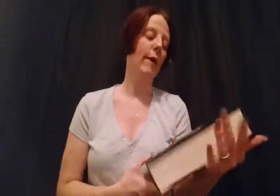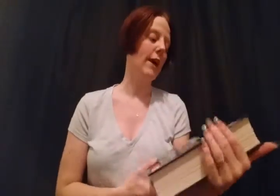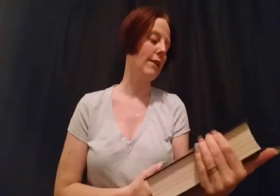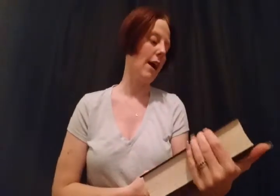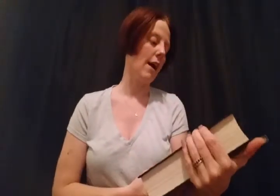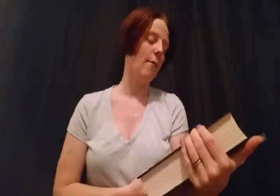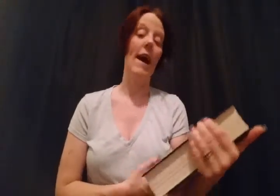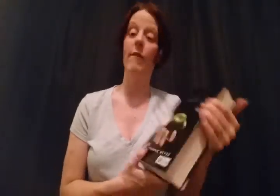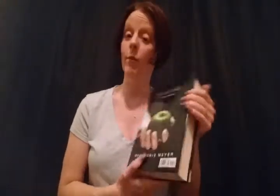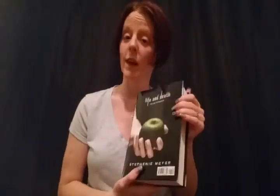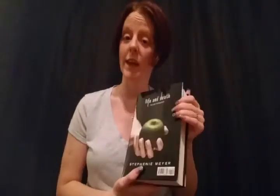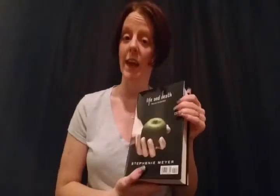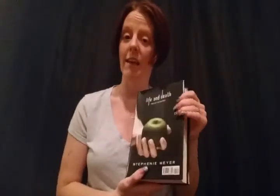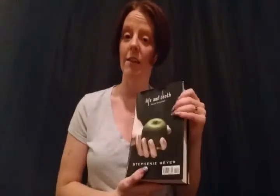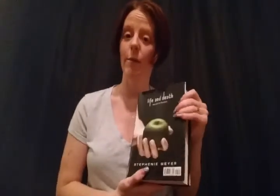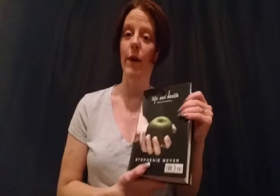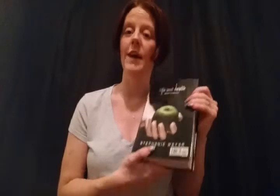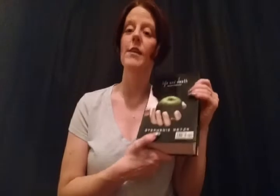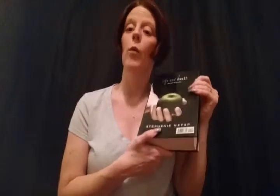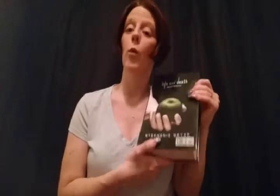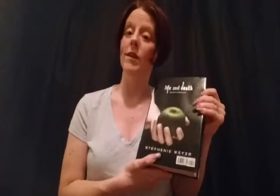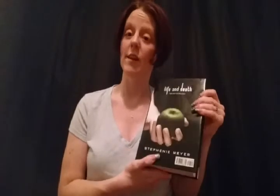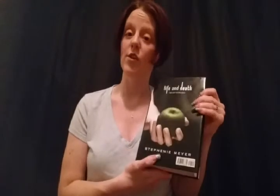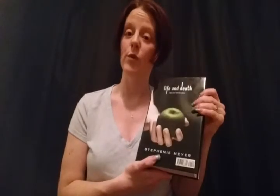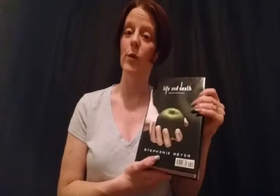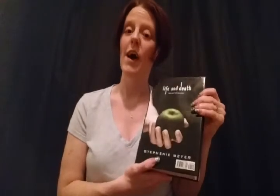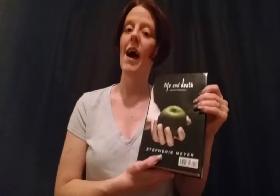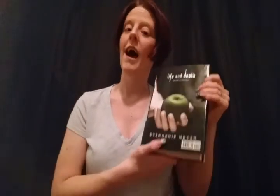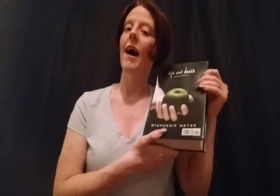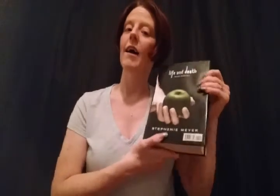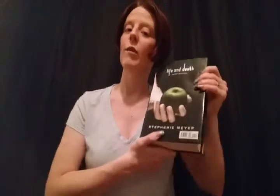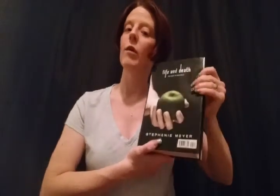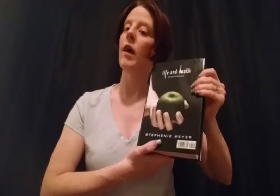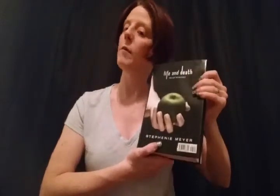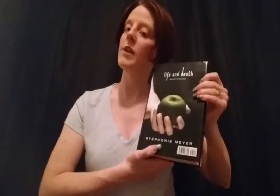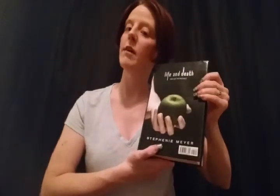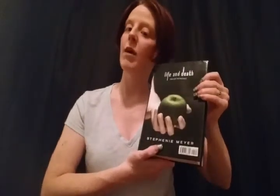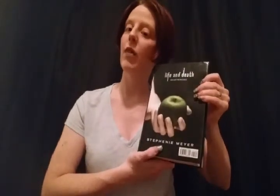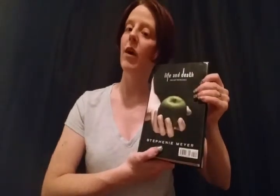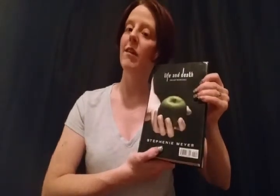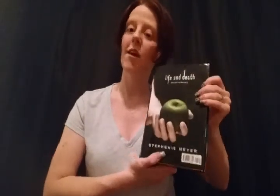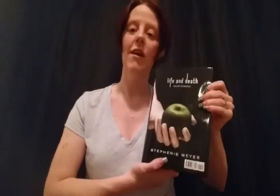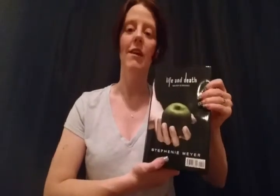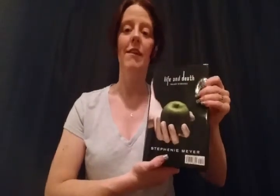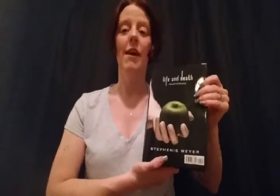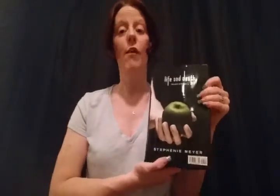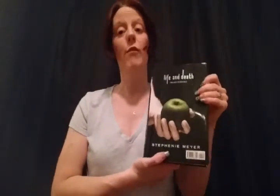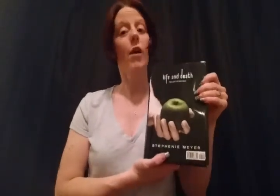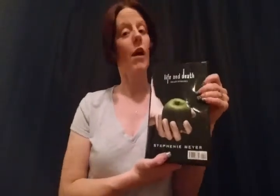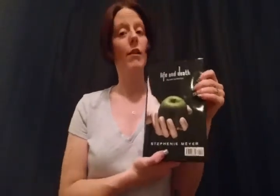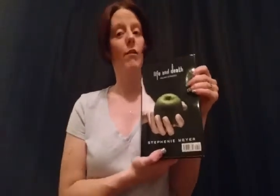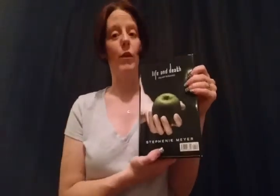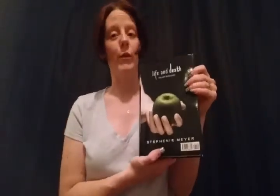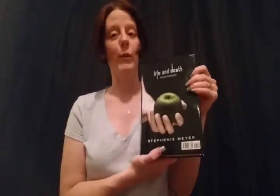respect. Um, haven't read it yet, but once I do, I will update my thoughts on it for all of you.